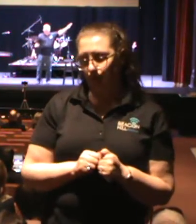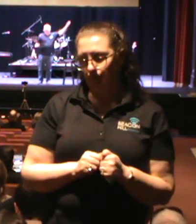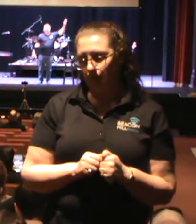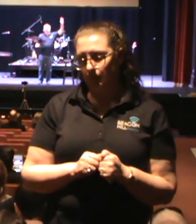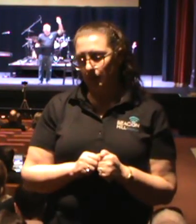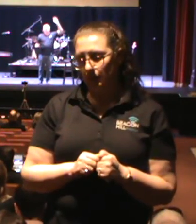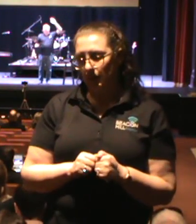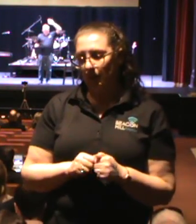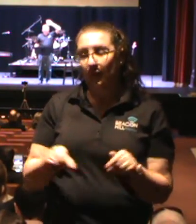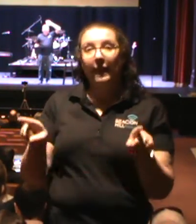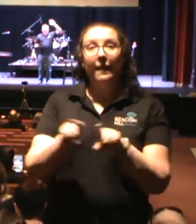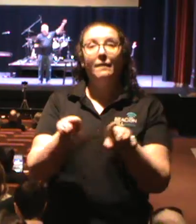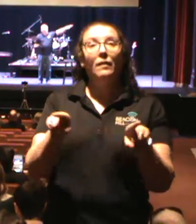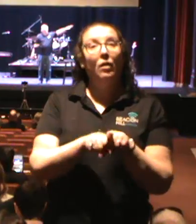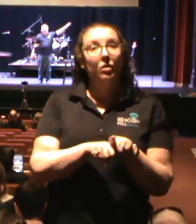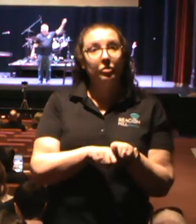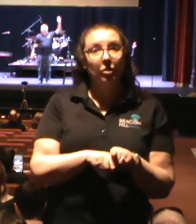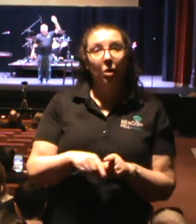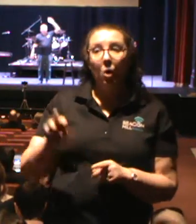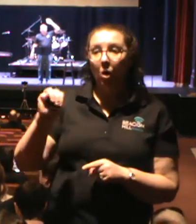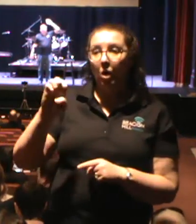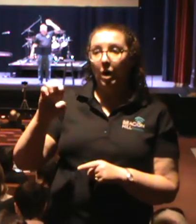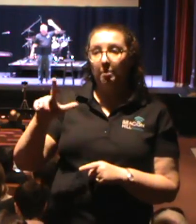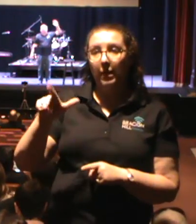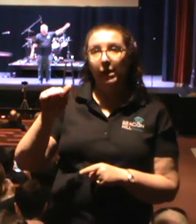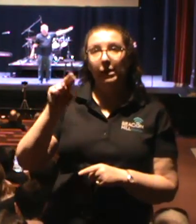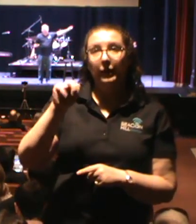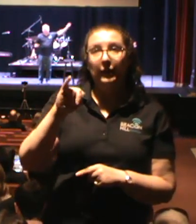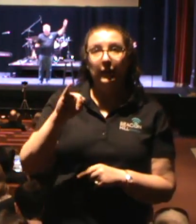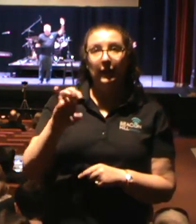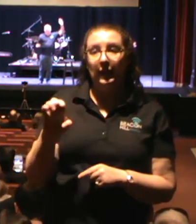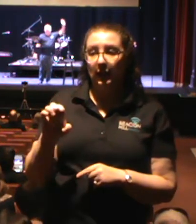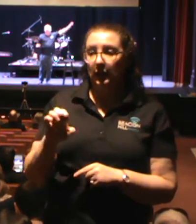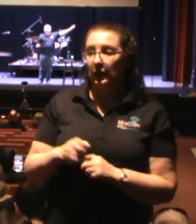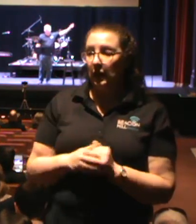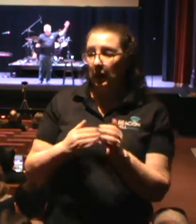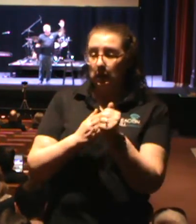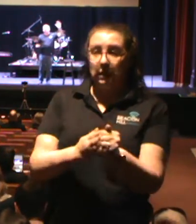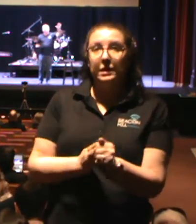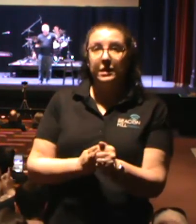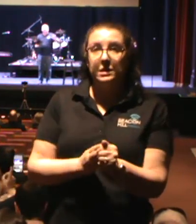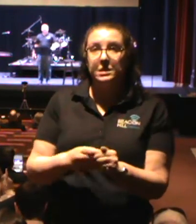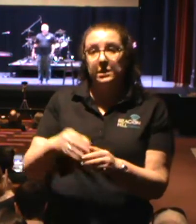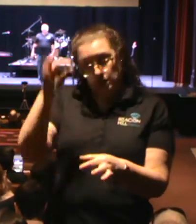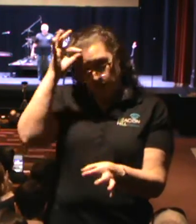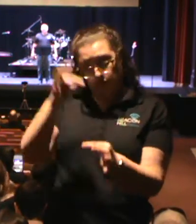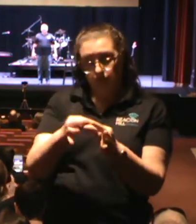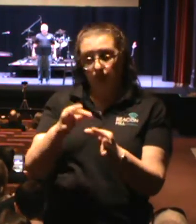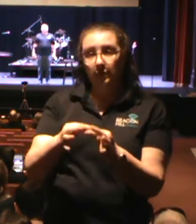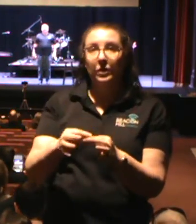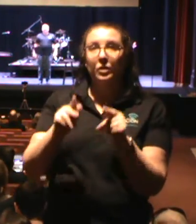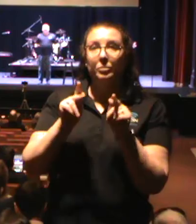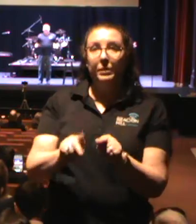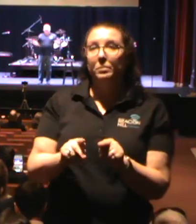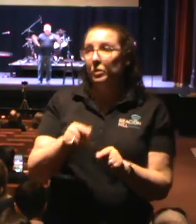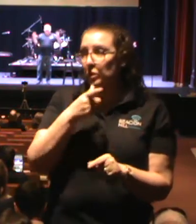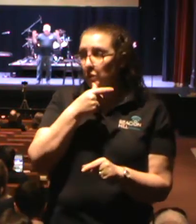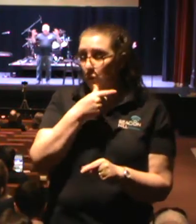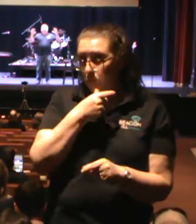where Melody Mallory leads a group of faithful people who provide home-cooked meals every Sunday for anyone in need.